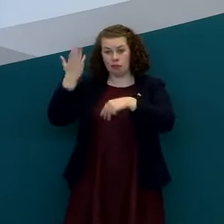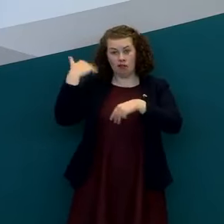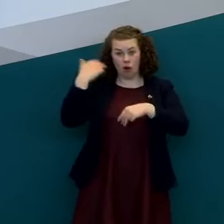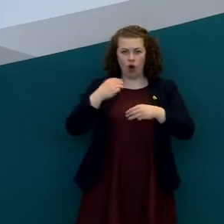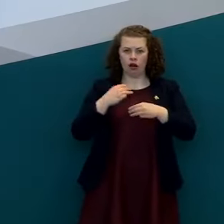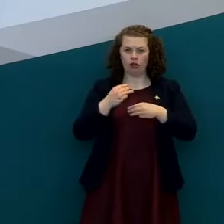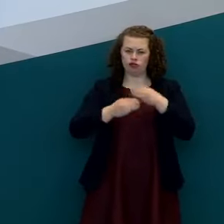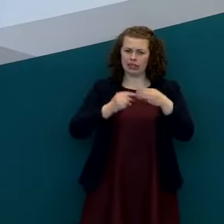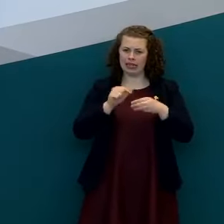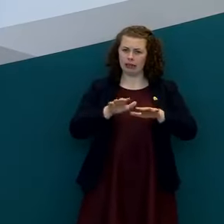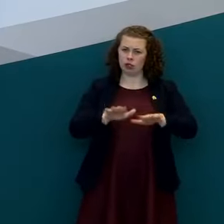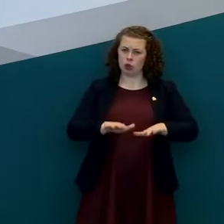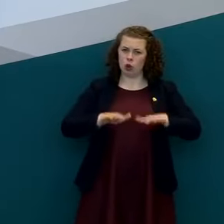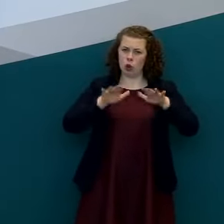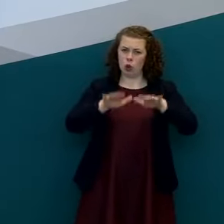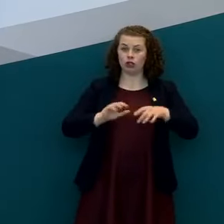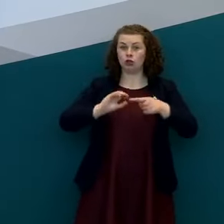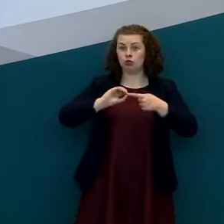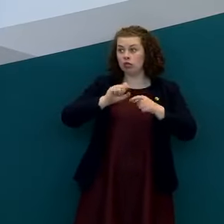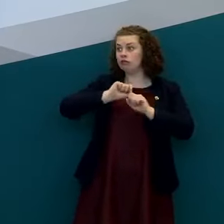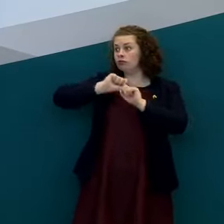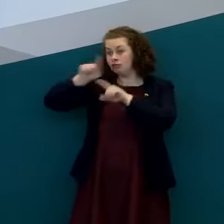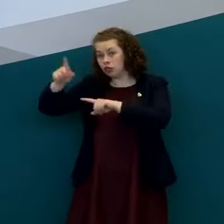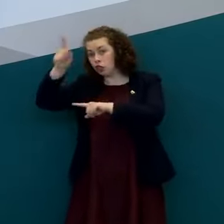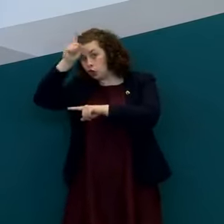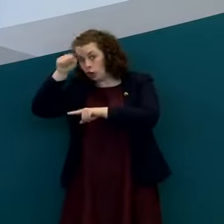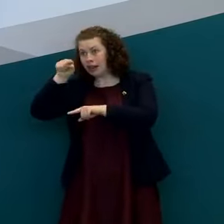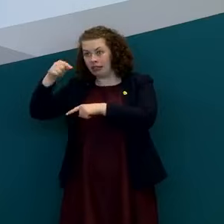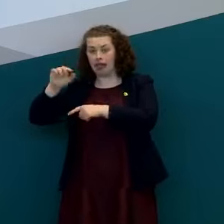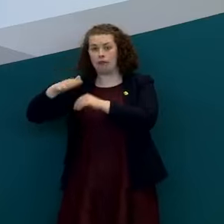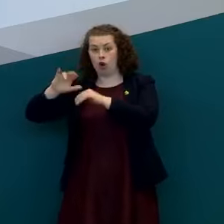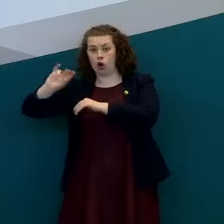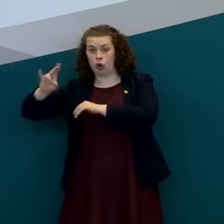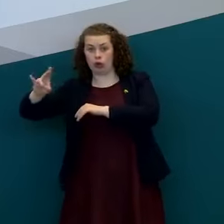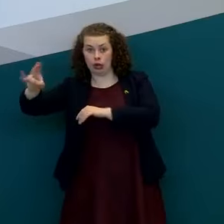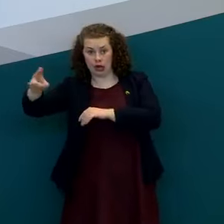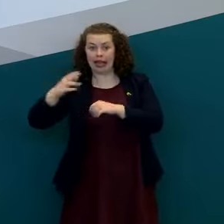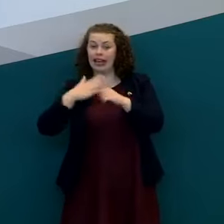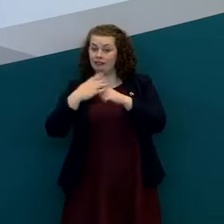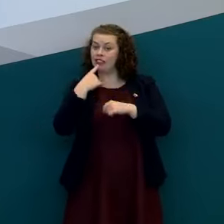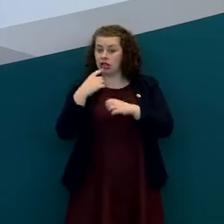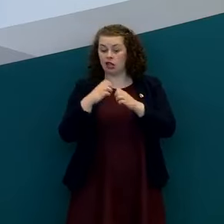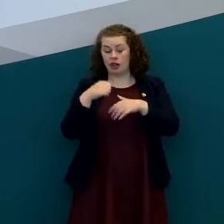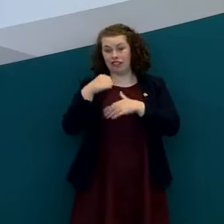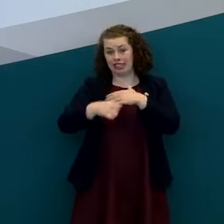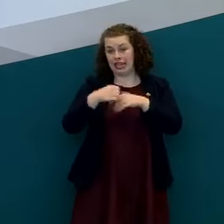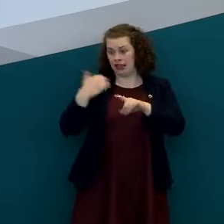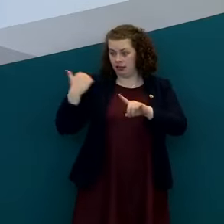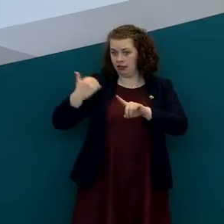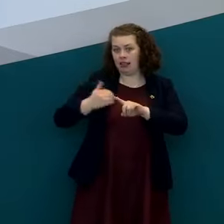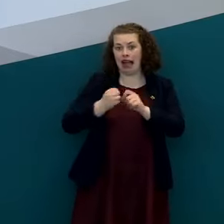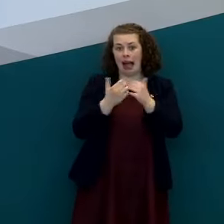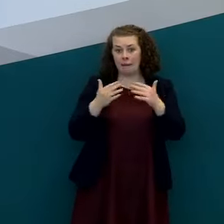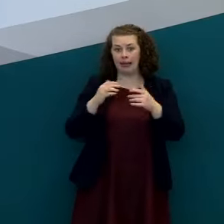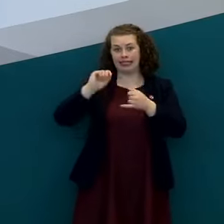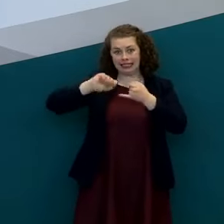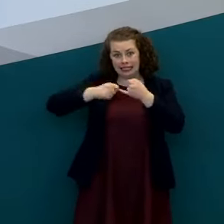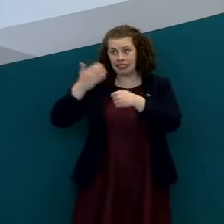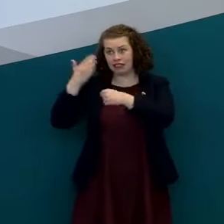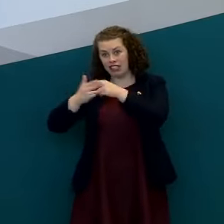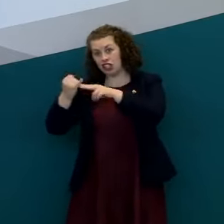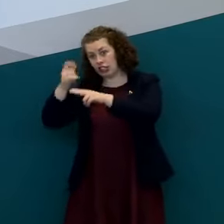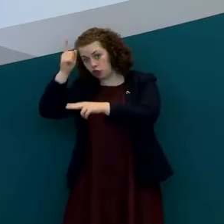we would like uh to try and catch up with that testing and that's ongoing right at the moment and i give you those figures every day over the course of this week in terms of the numbers of those tests done